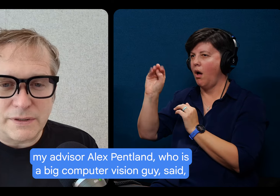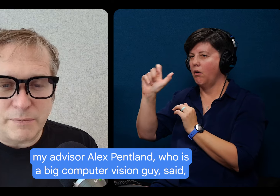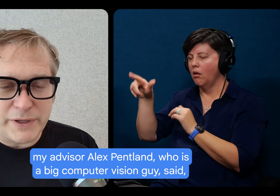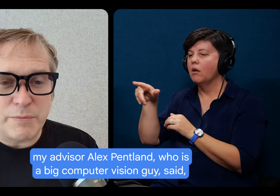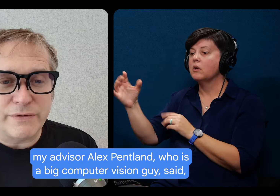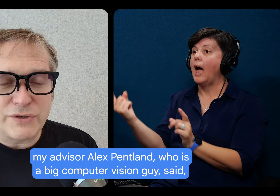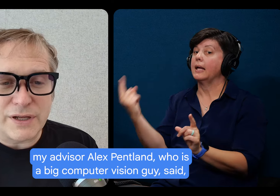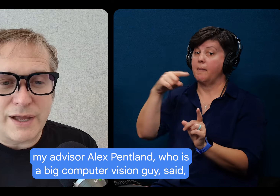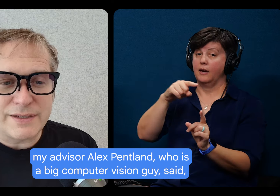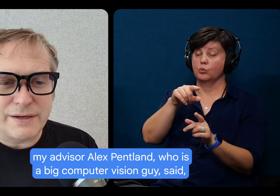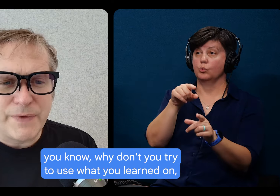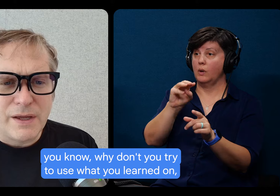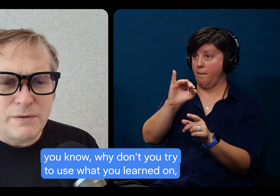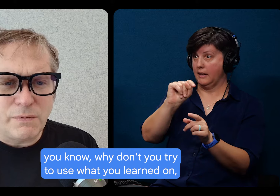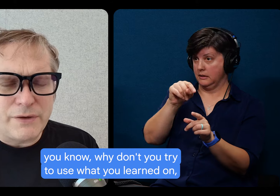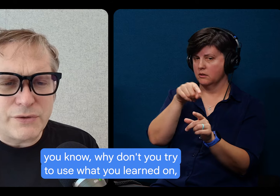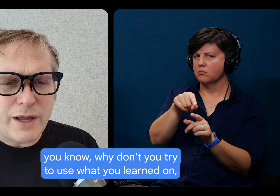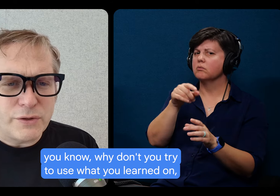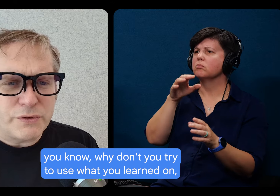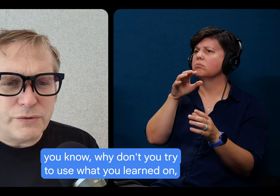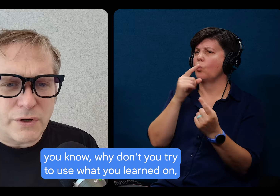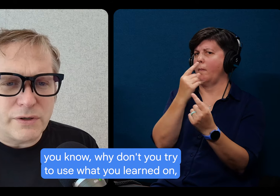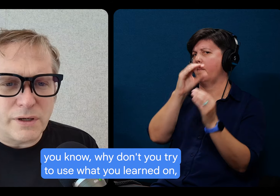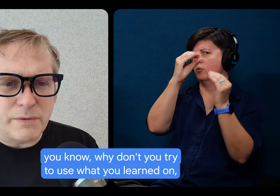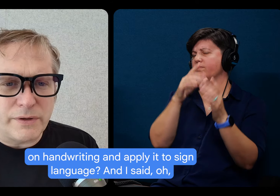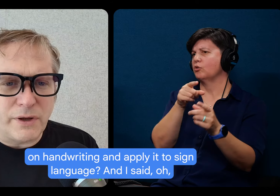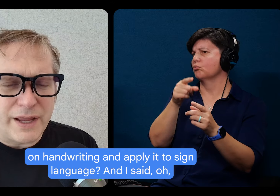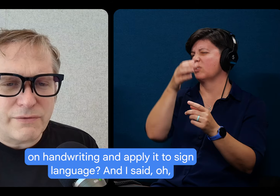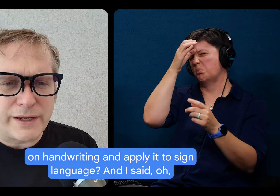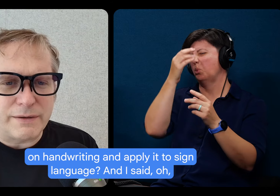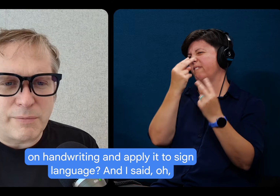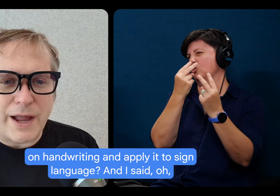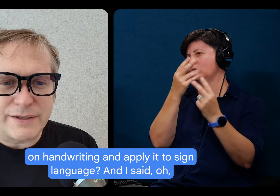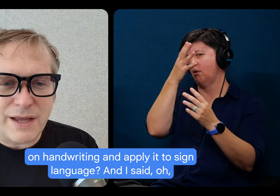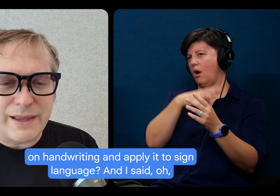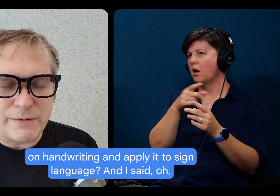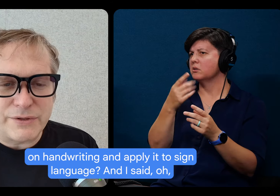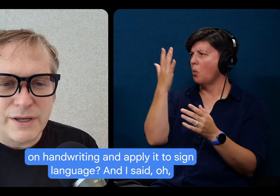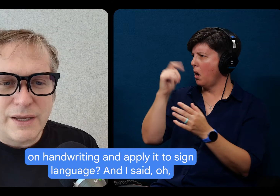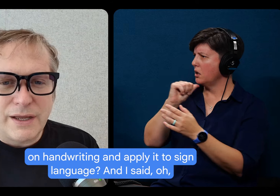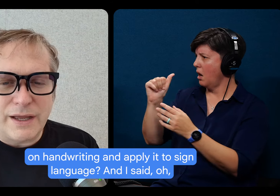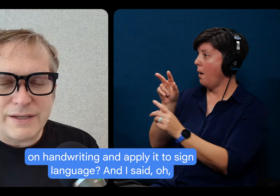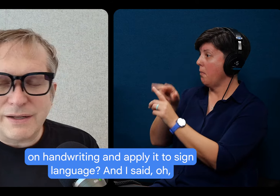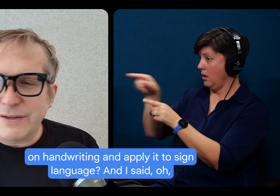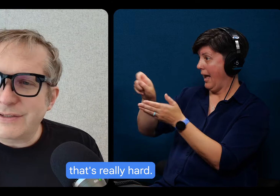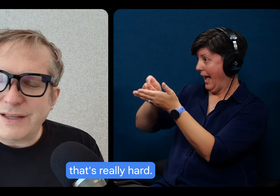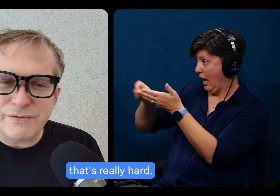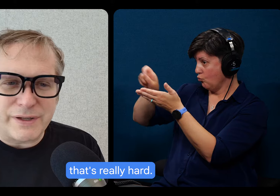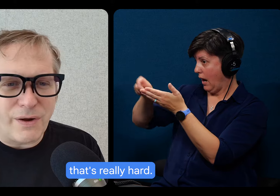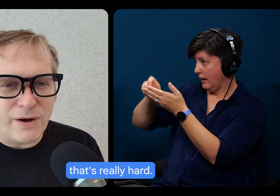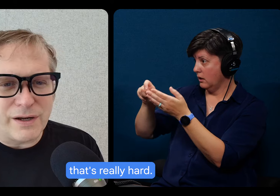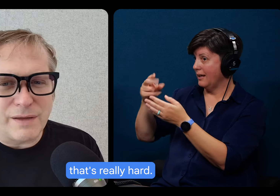is a big computer vision guy, said, why don't you try to use what you learned on handwriting and apply it to sign language? And I said, oh,